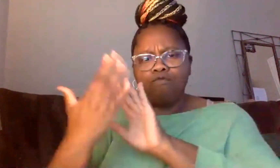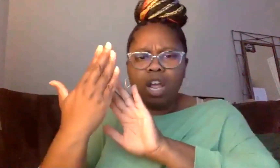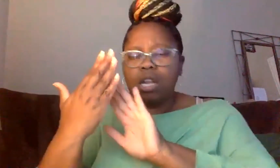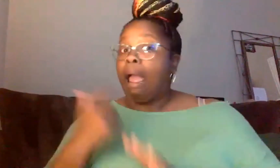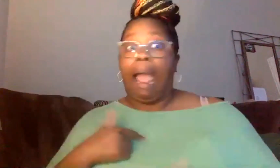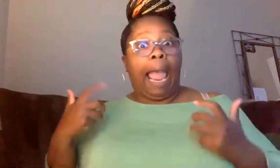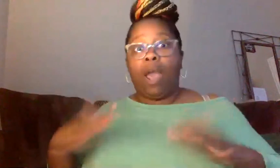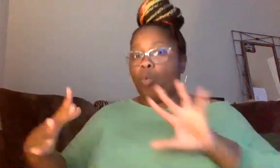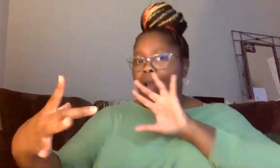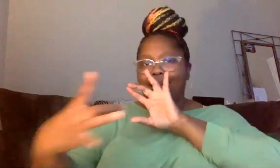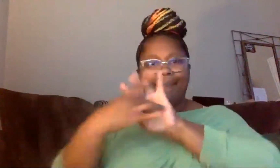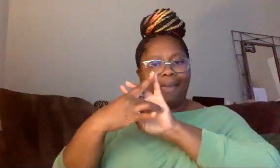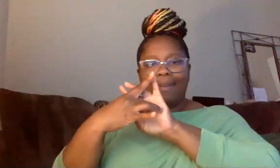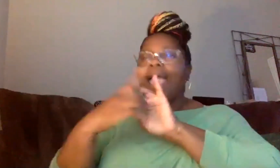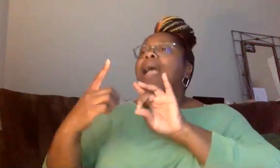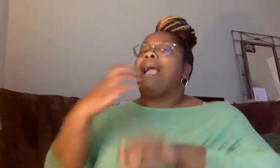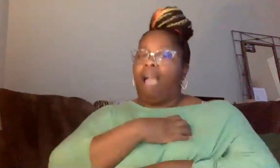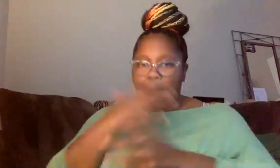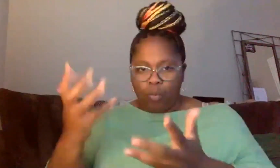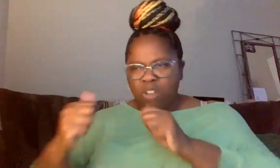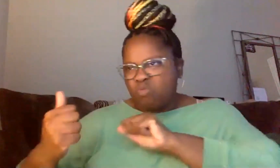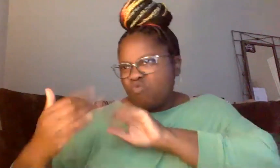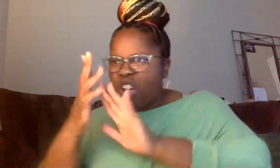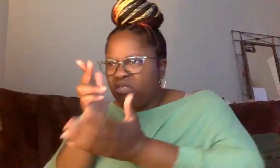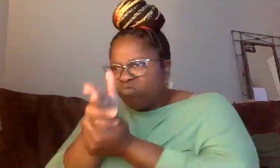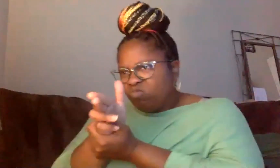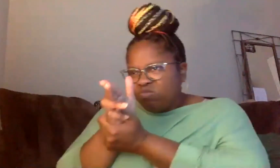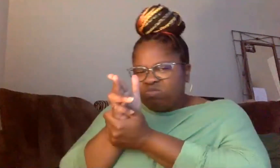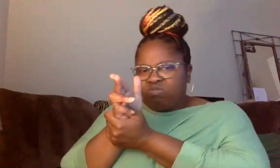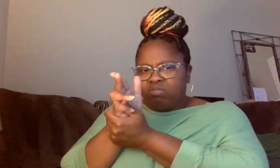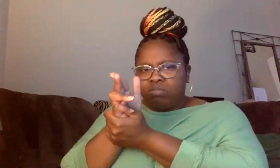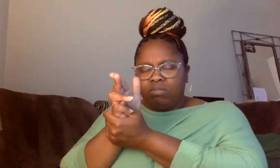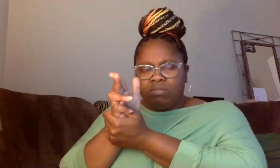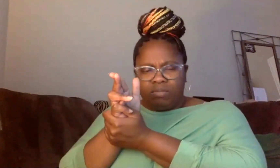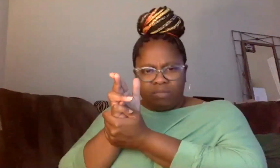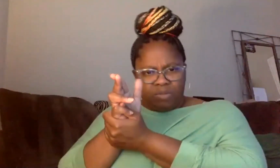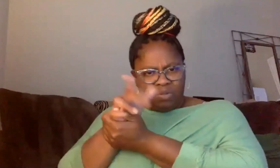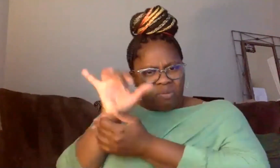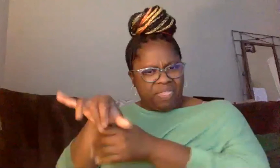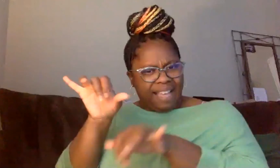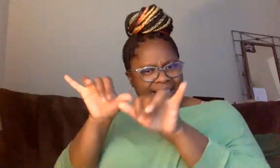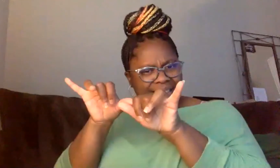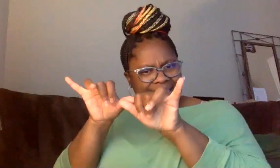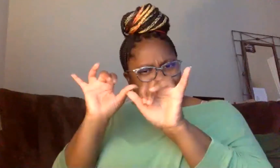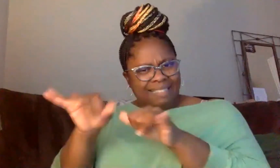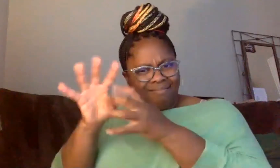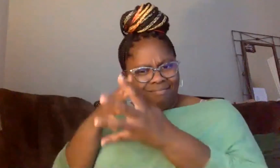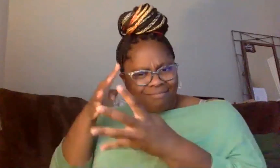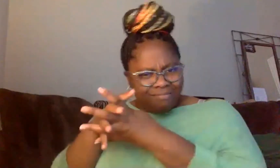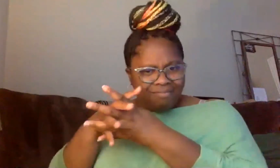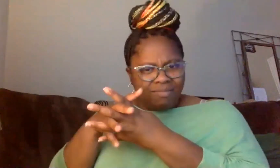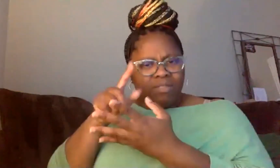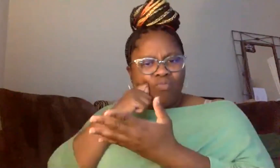So when I look at that, the systemic racism that we're experiencing here